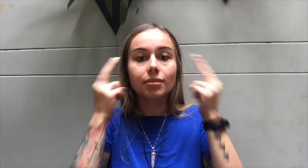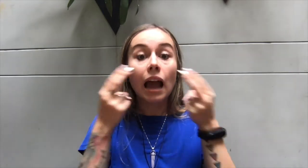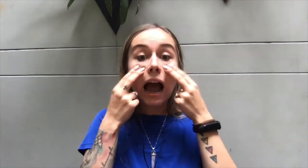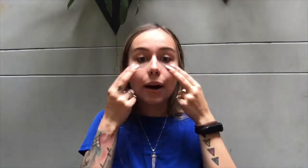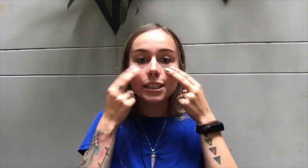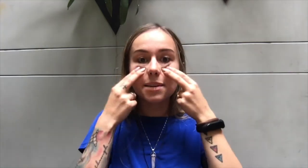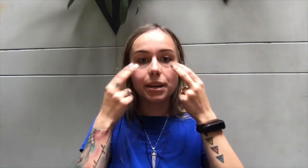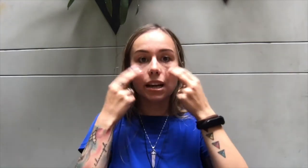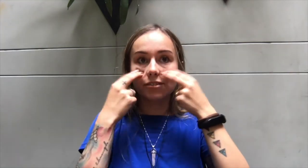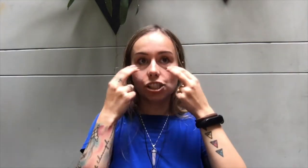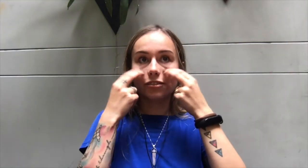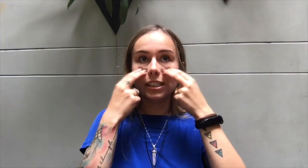I want to be of service.